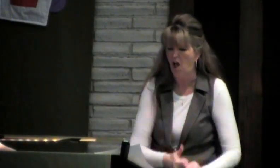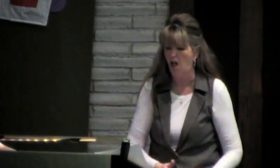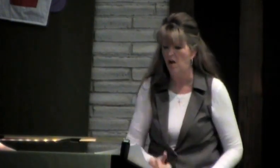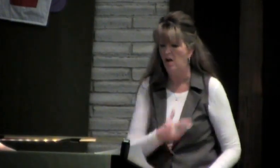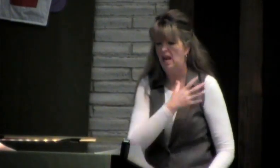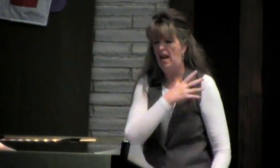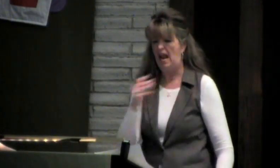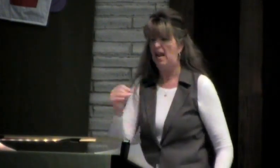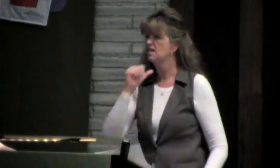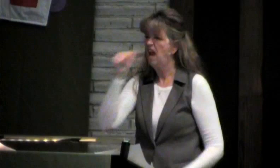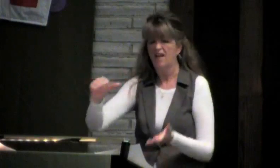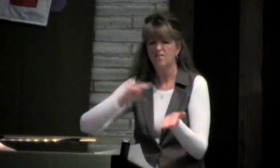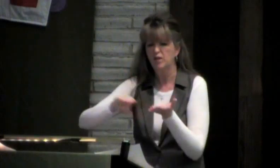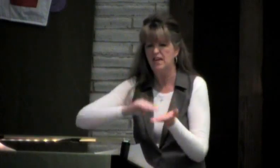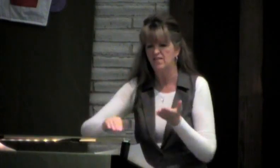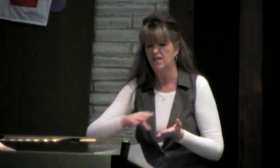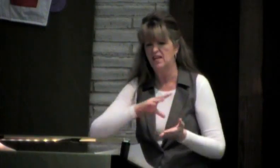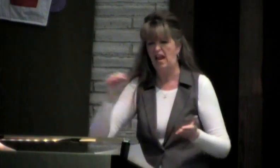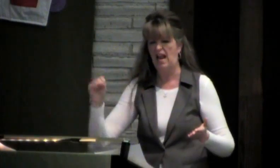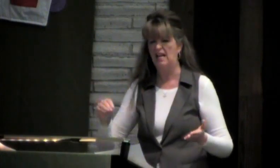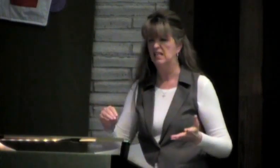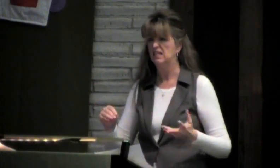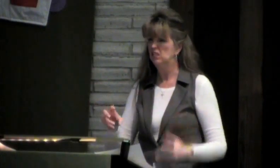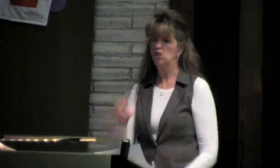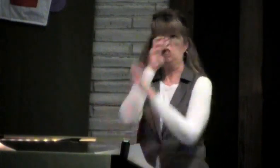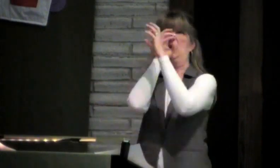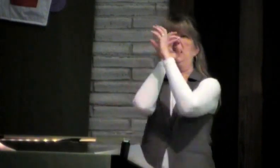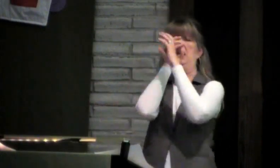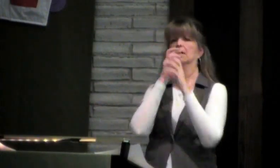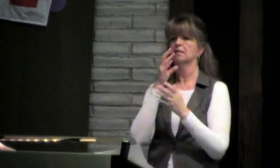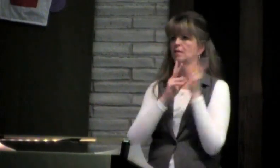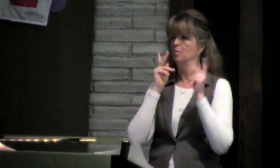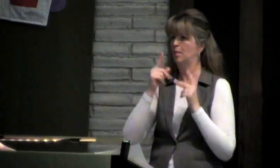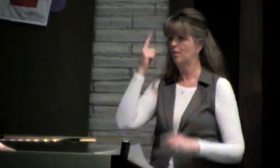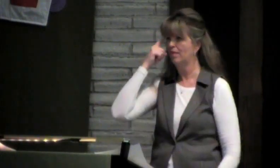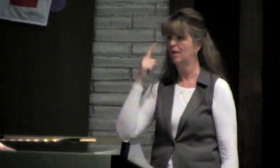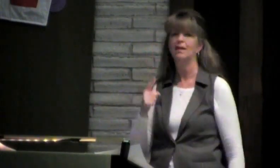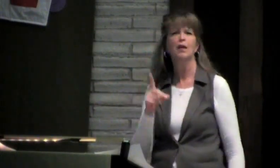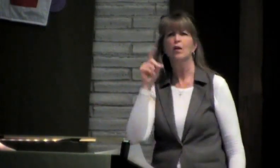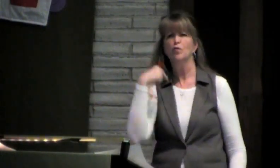as legalistic, and angry, and unforgiving, and judgmental.